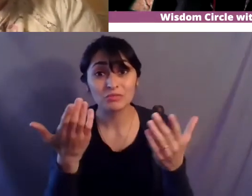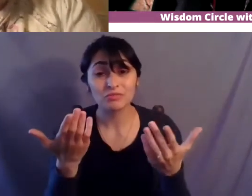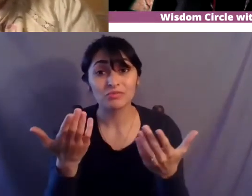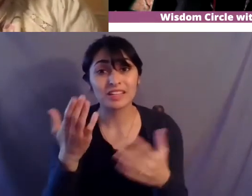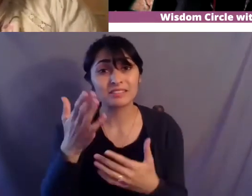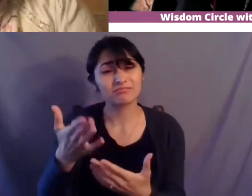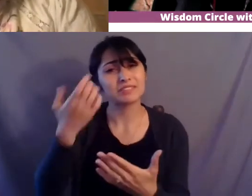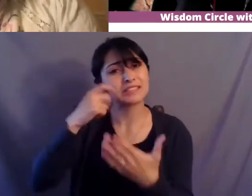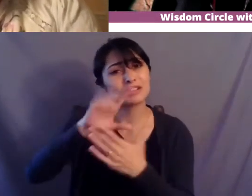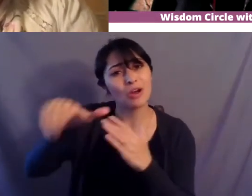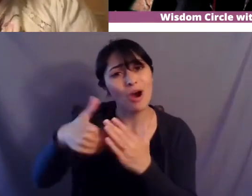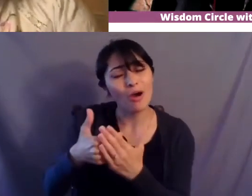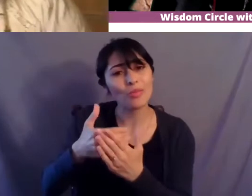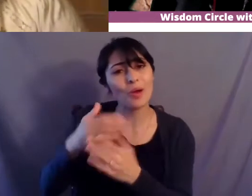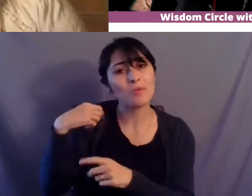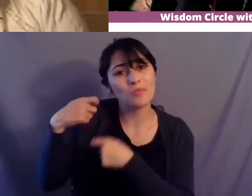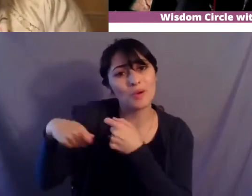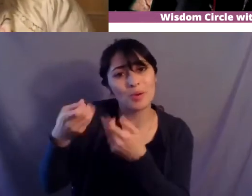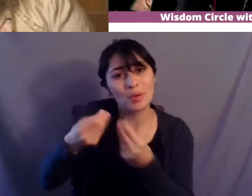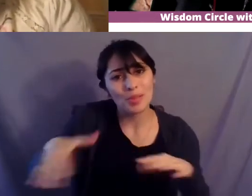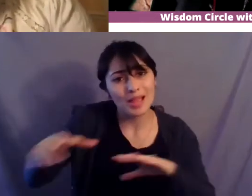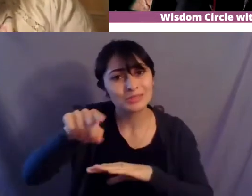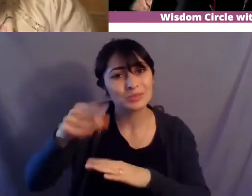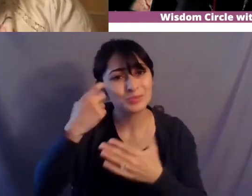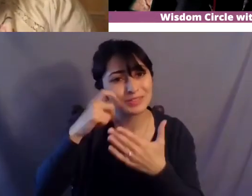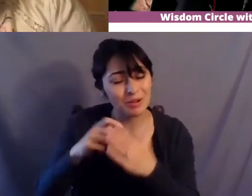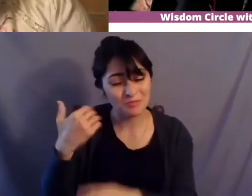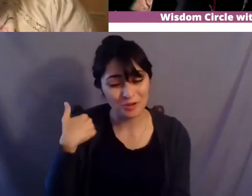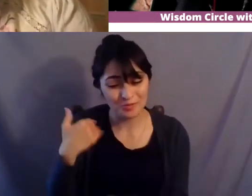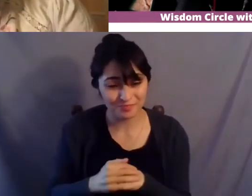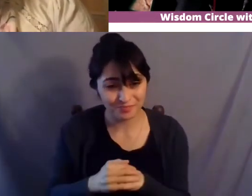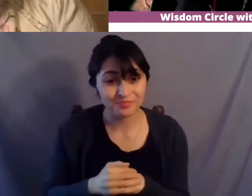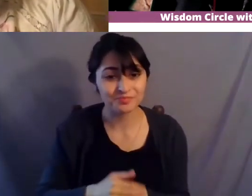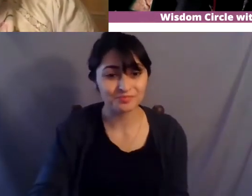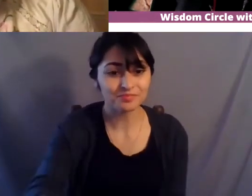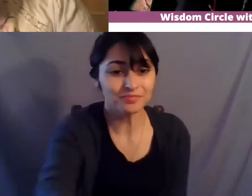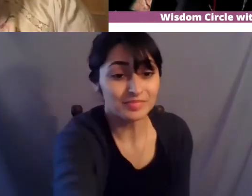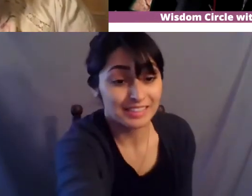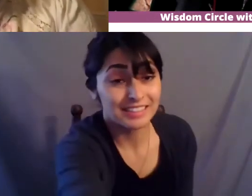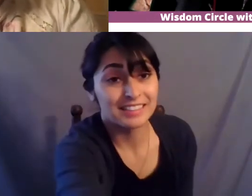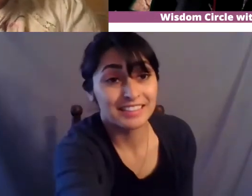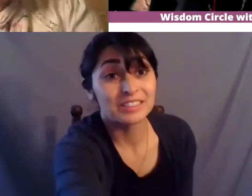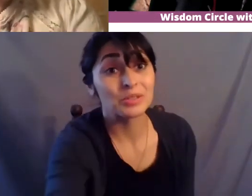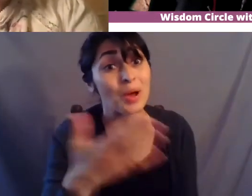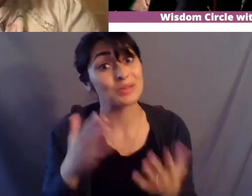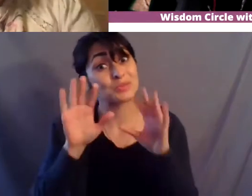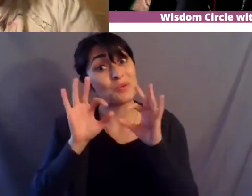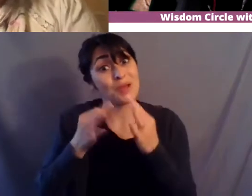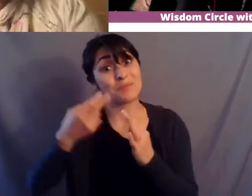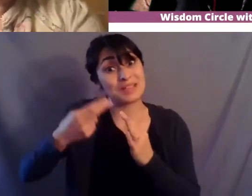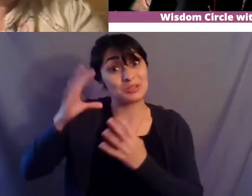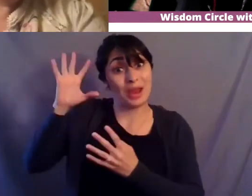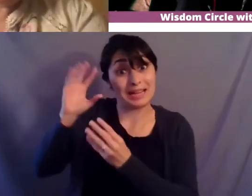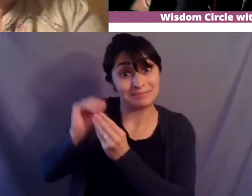you sit with so really to um start in the family histories um you know as a historian